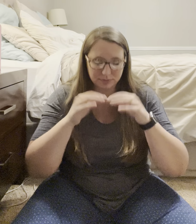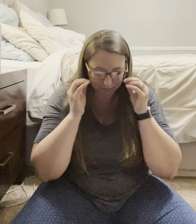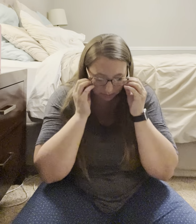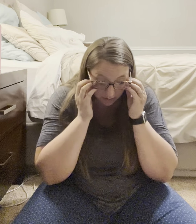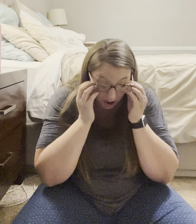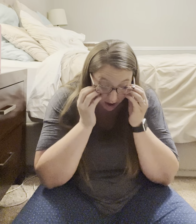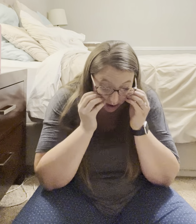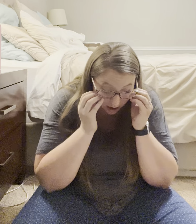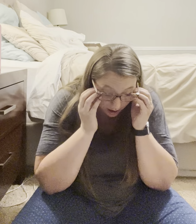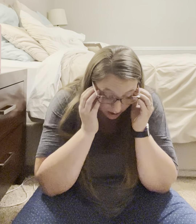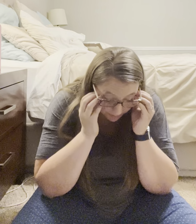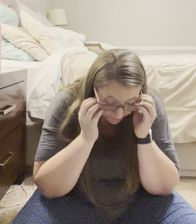Um.